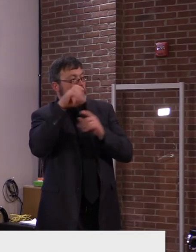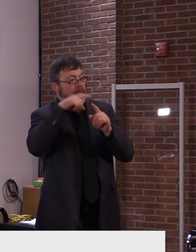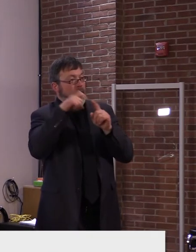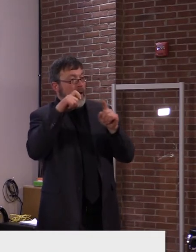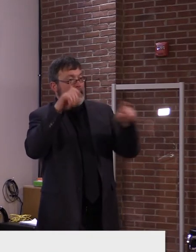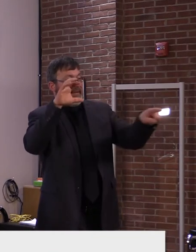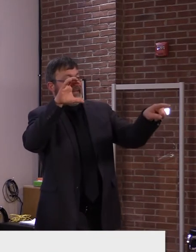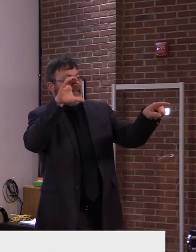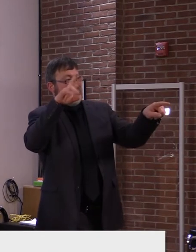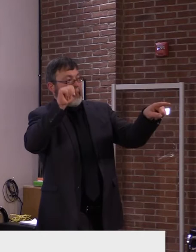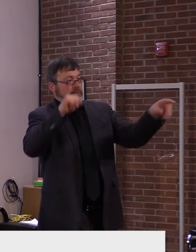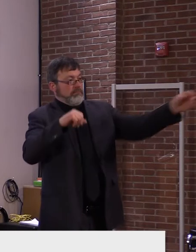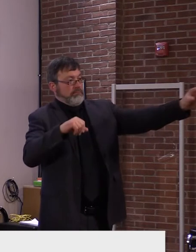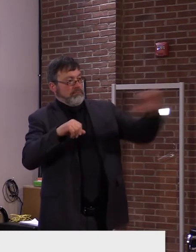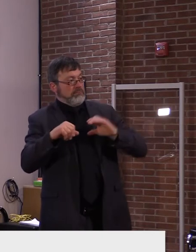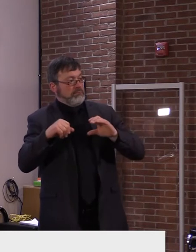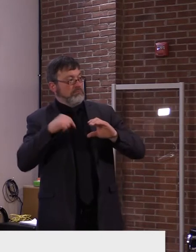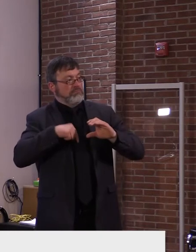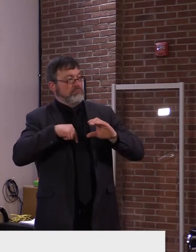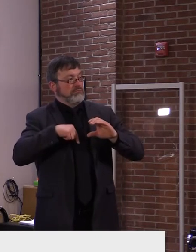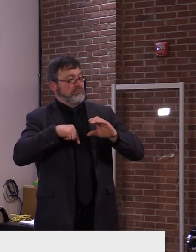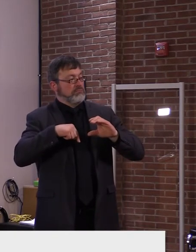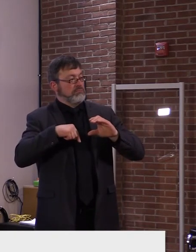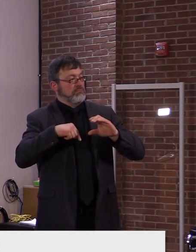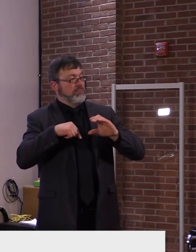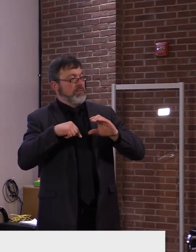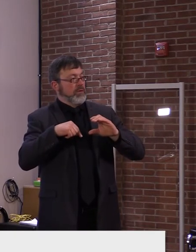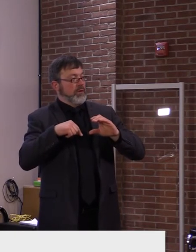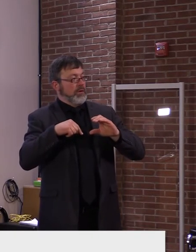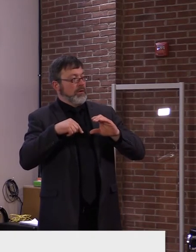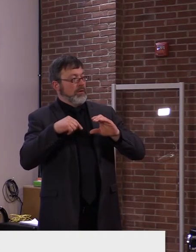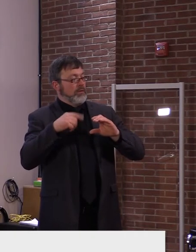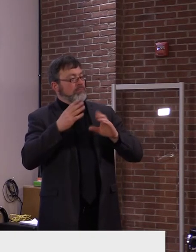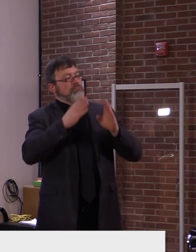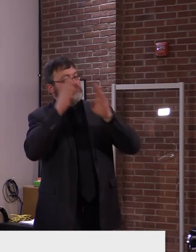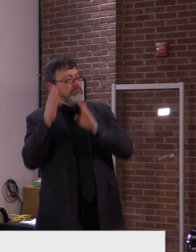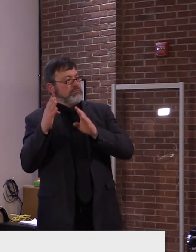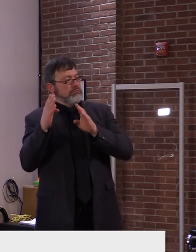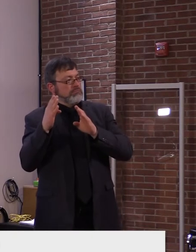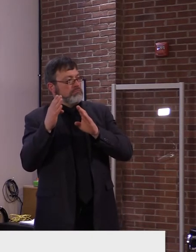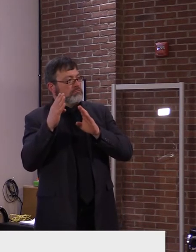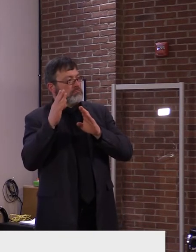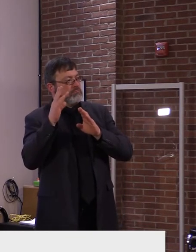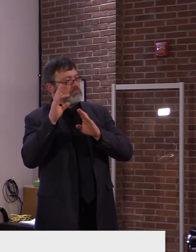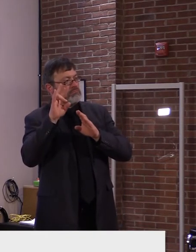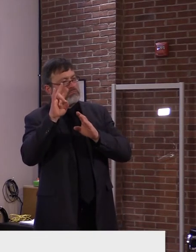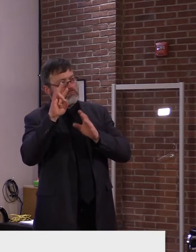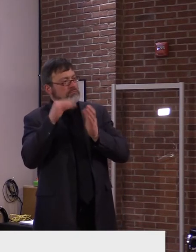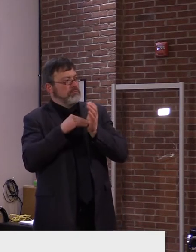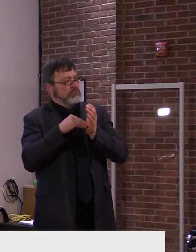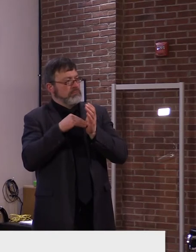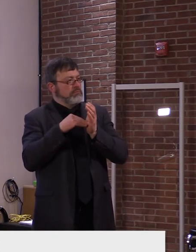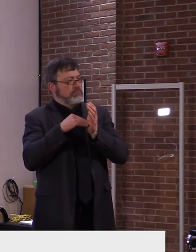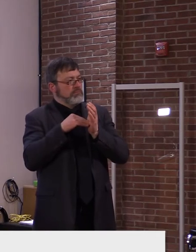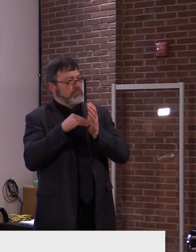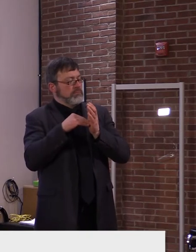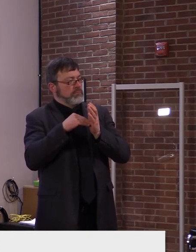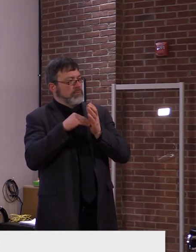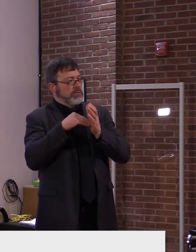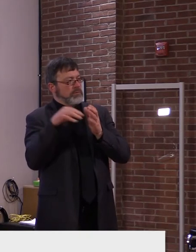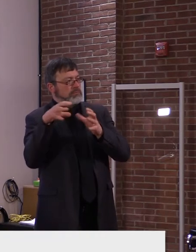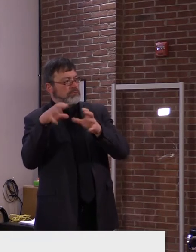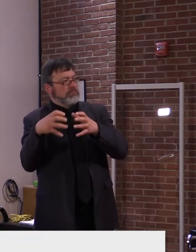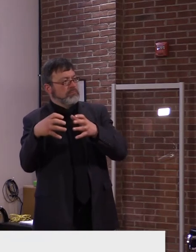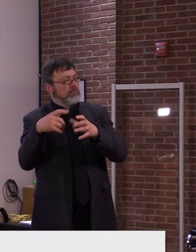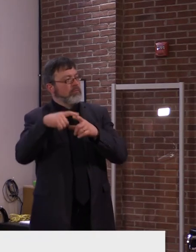process of, of, of getting back, uh,,000, uh, doses. Those are first and second doses from